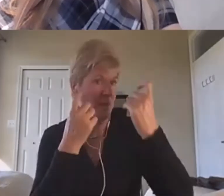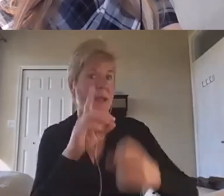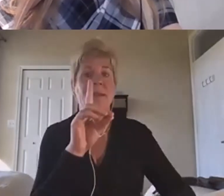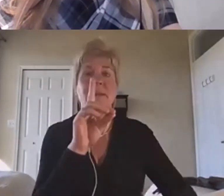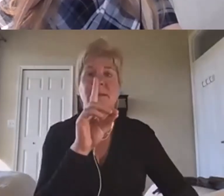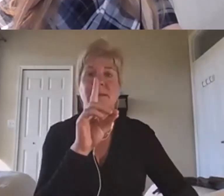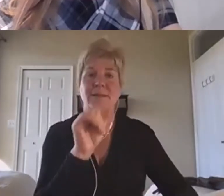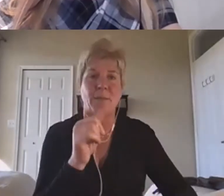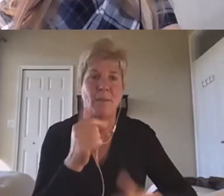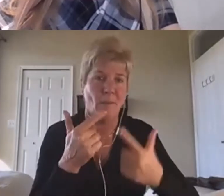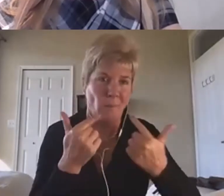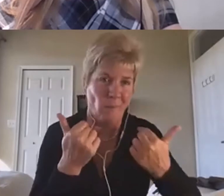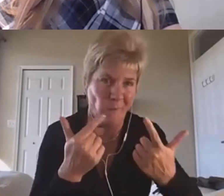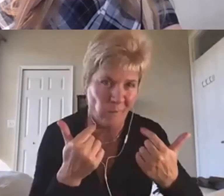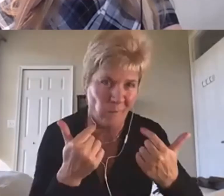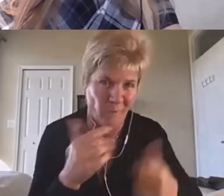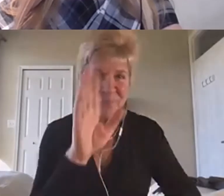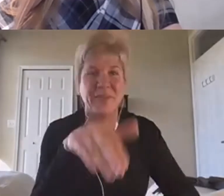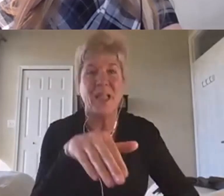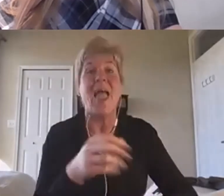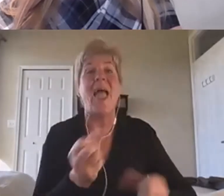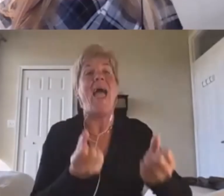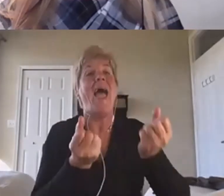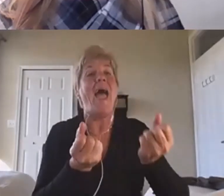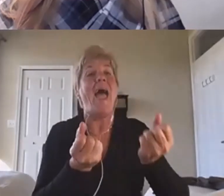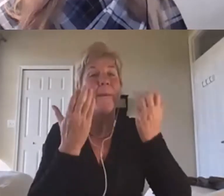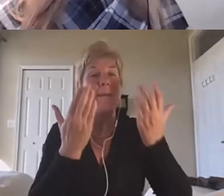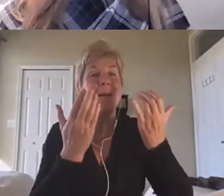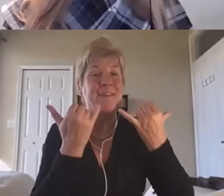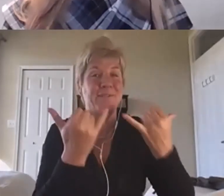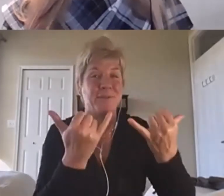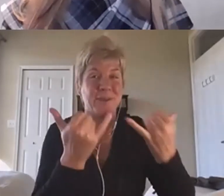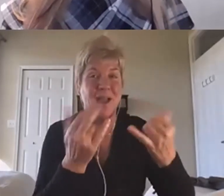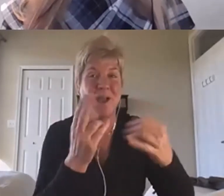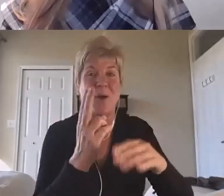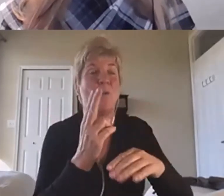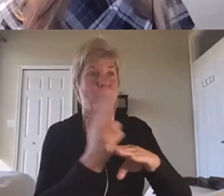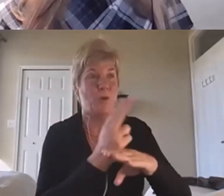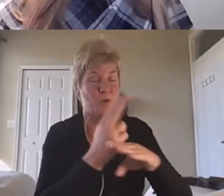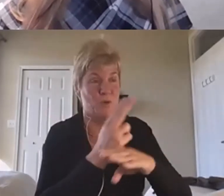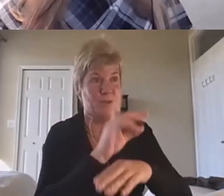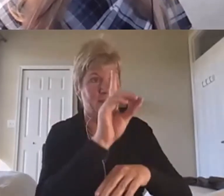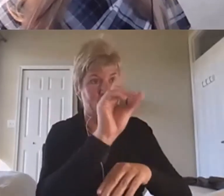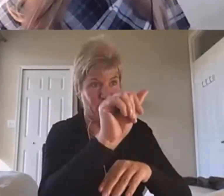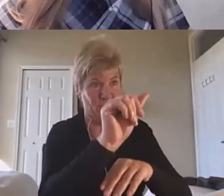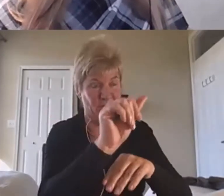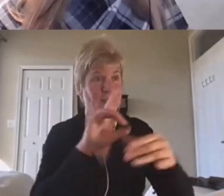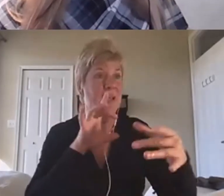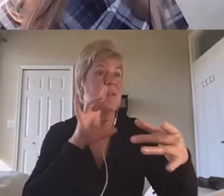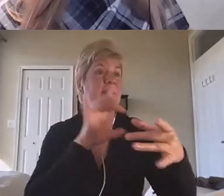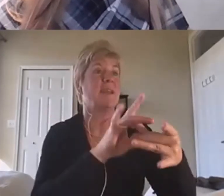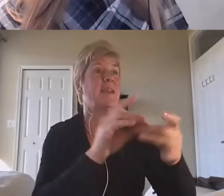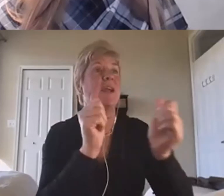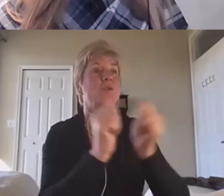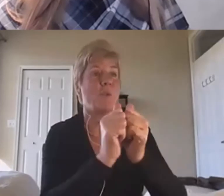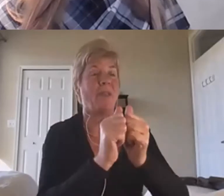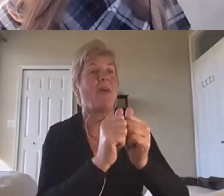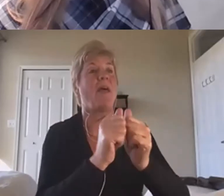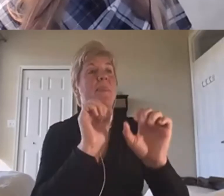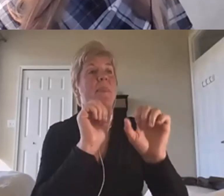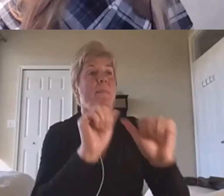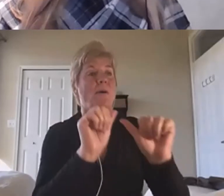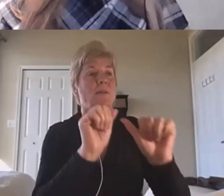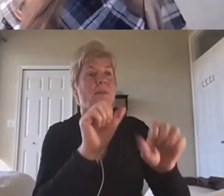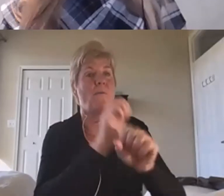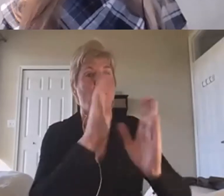how many of you would now use disability as a way to connect with the candidate? Every hand went up.